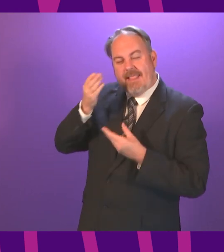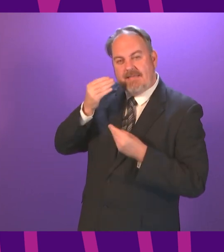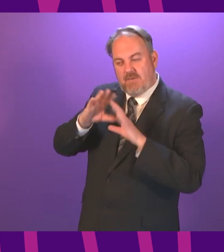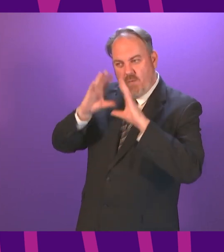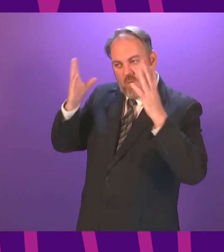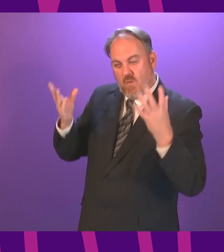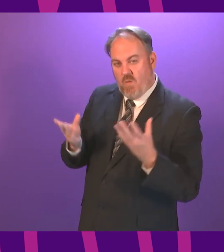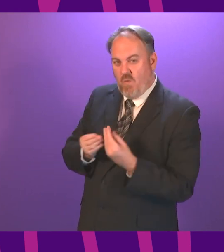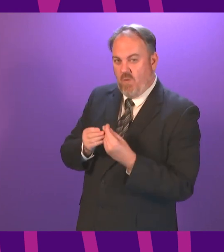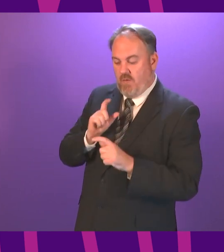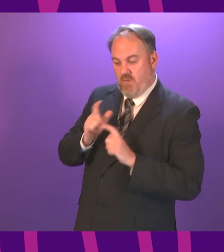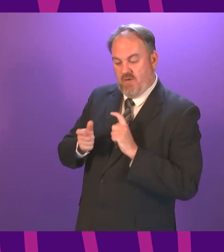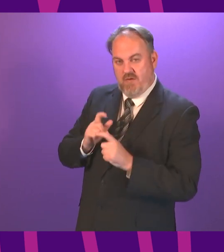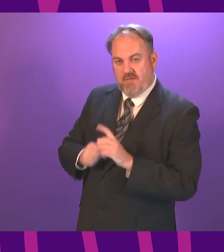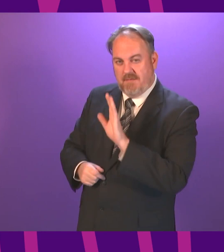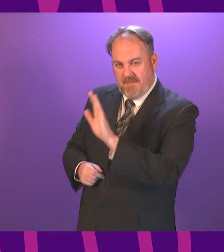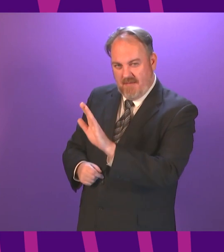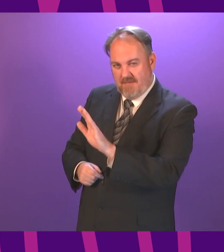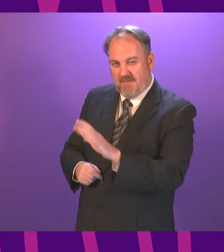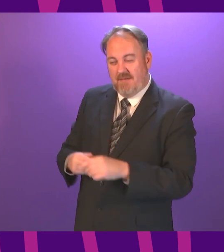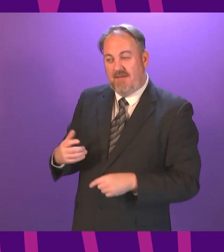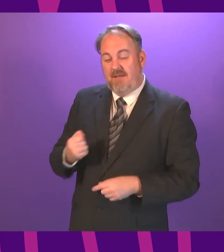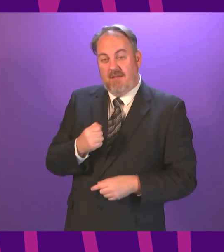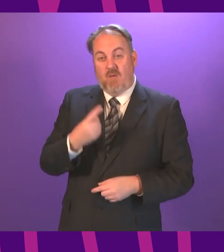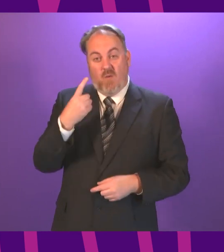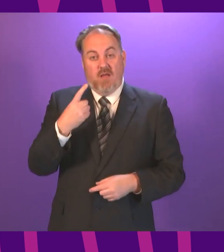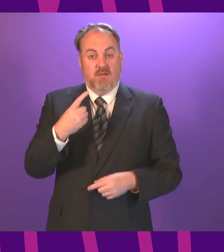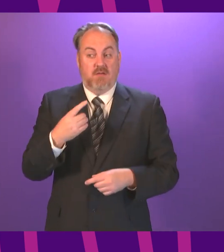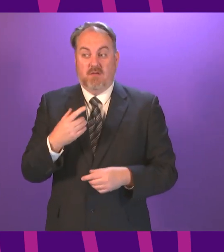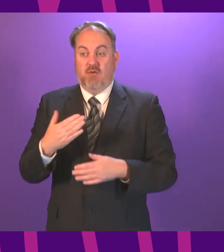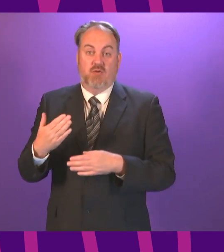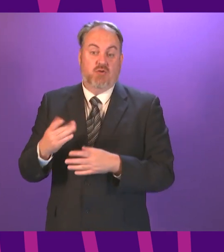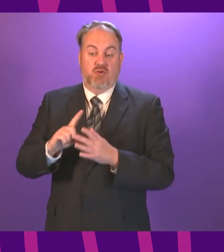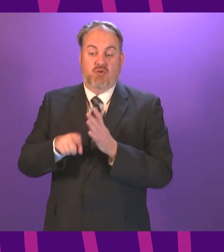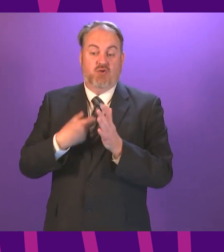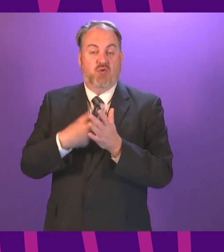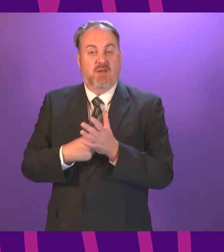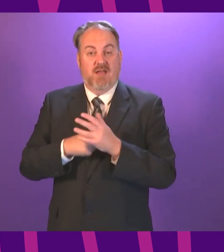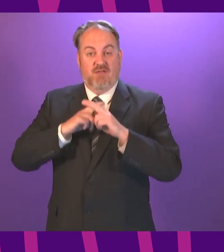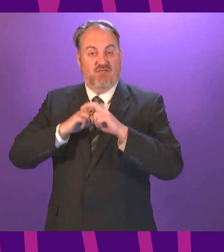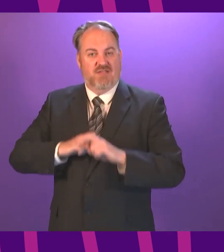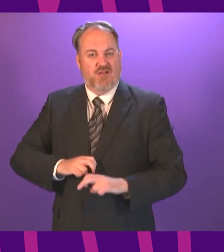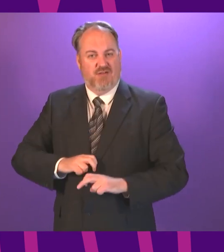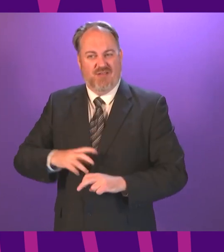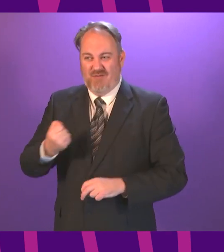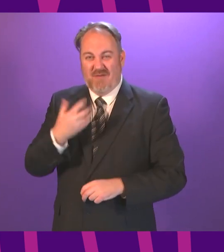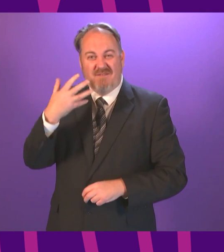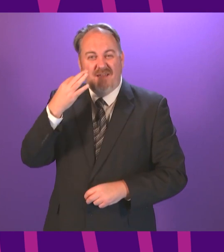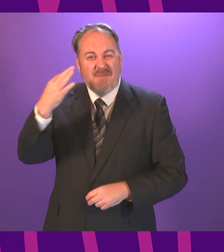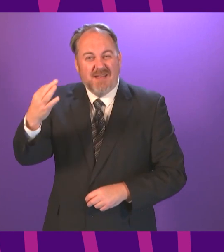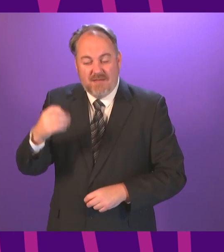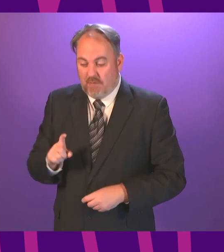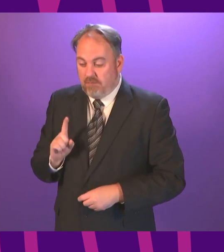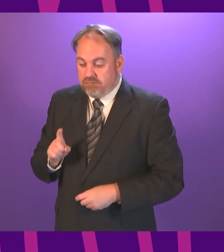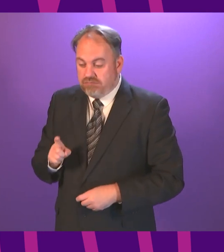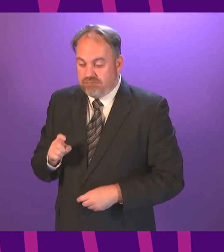to what the Minister says. But it took five minutes for a junior researcher to identify a major security flaw in the system that he